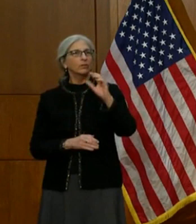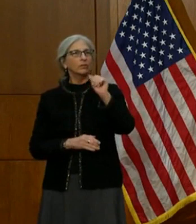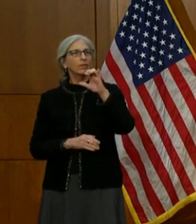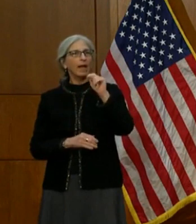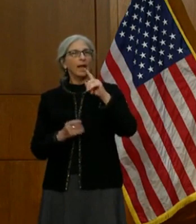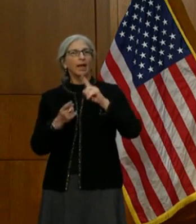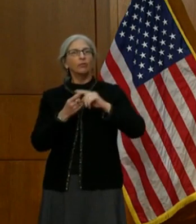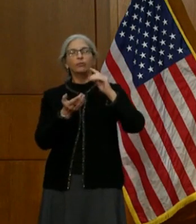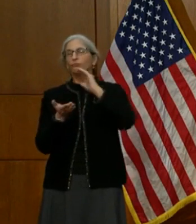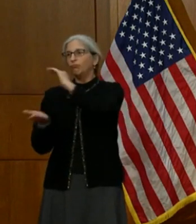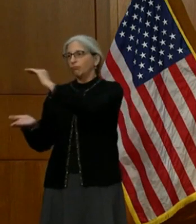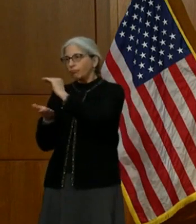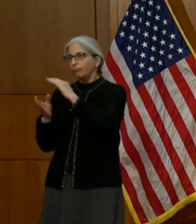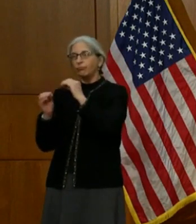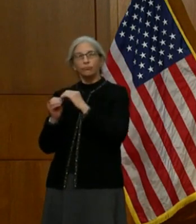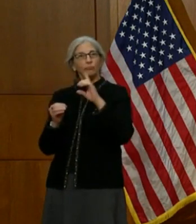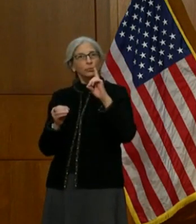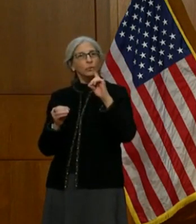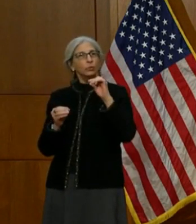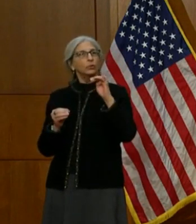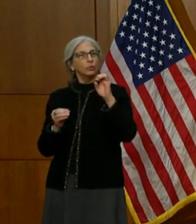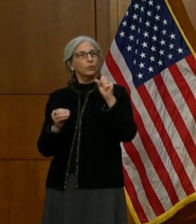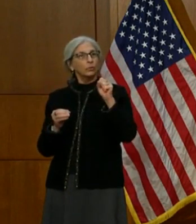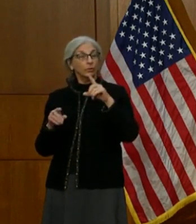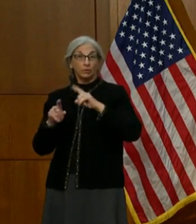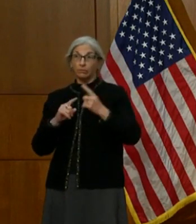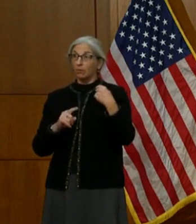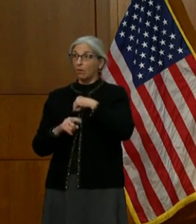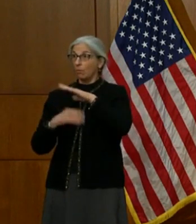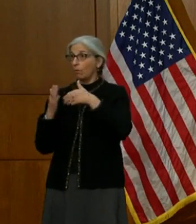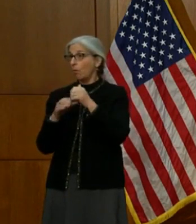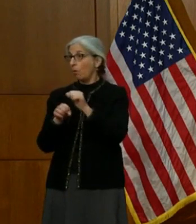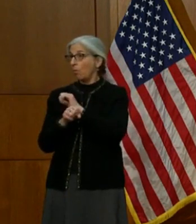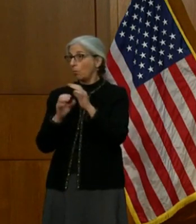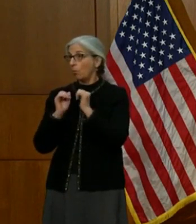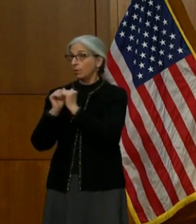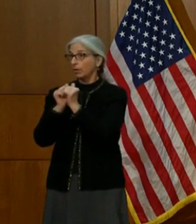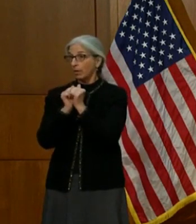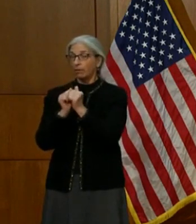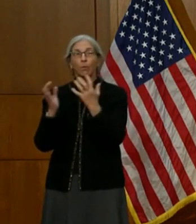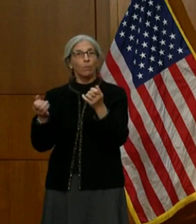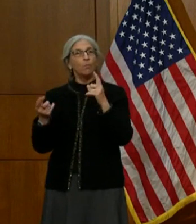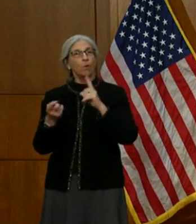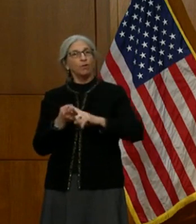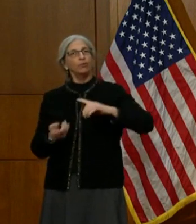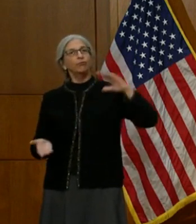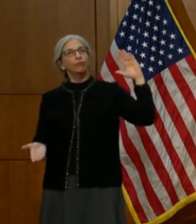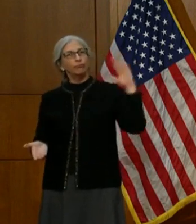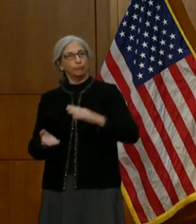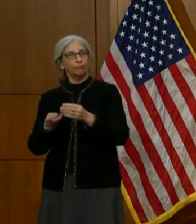more doses. But we're all a part of this team and we want to get the pandemic behind us.